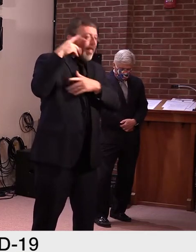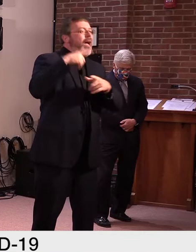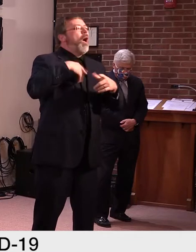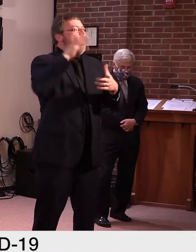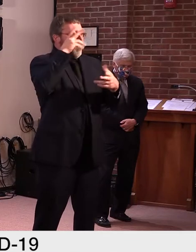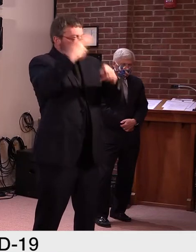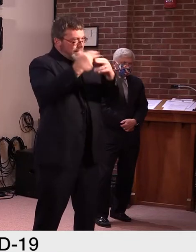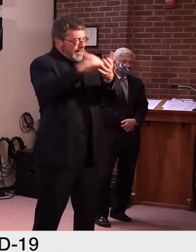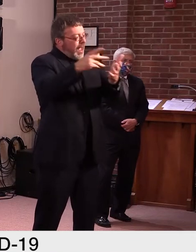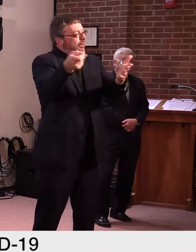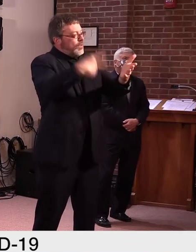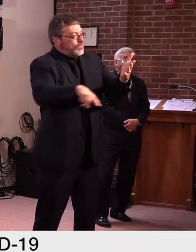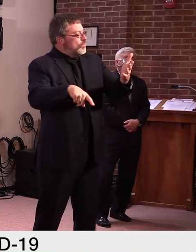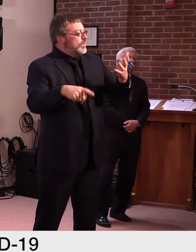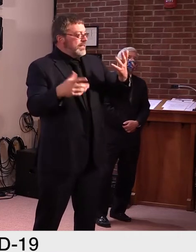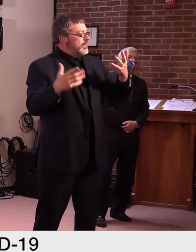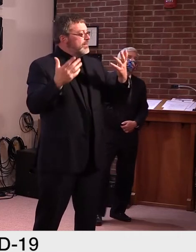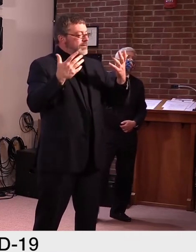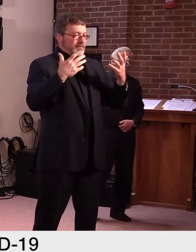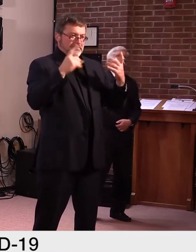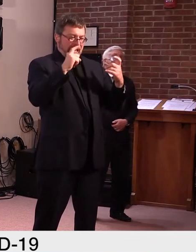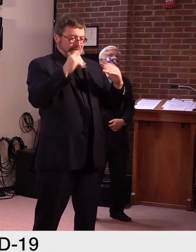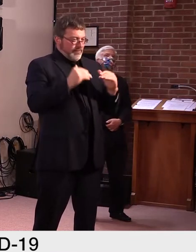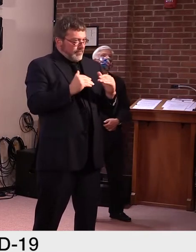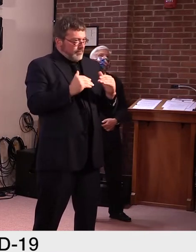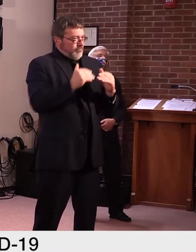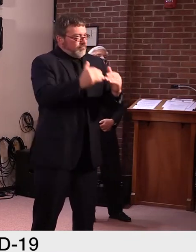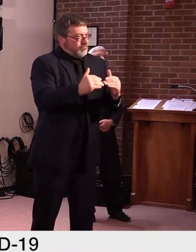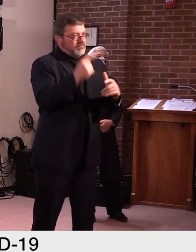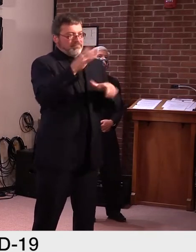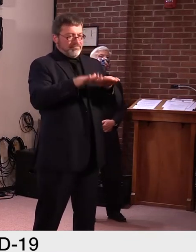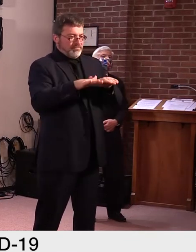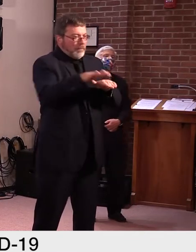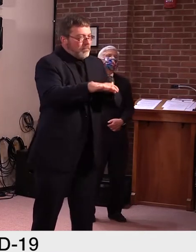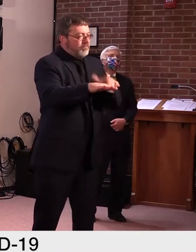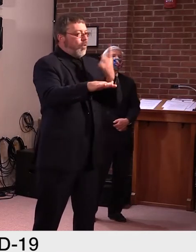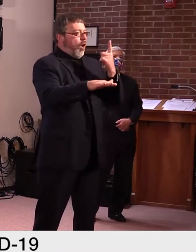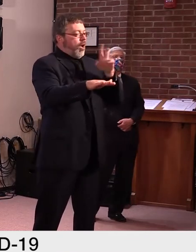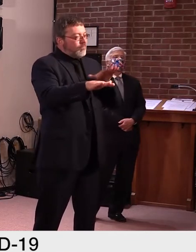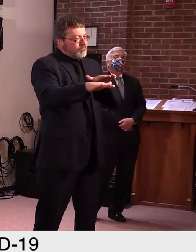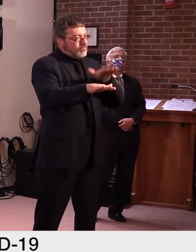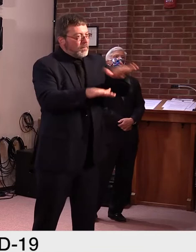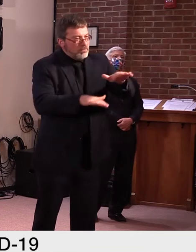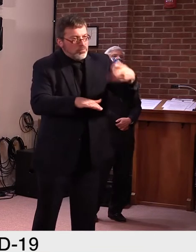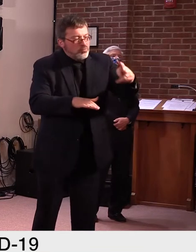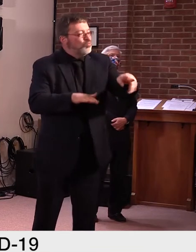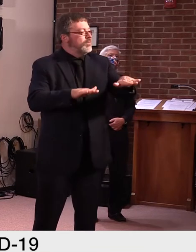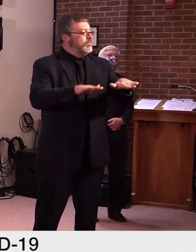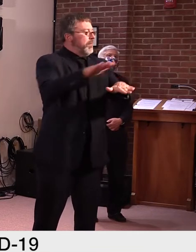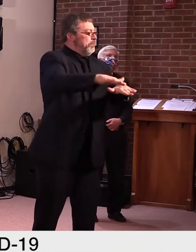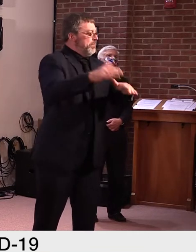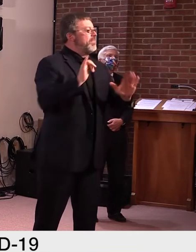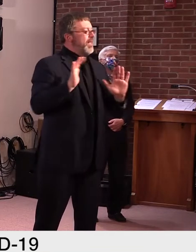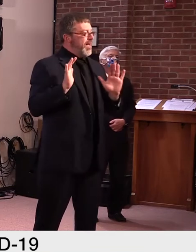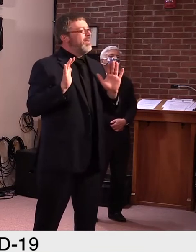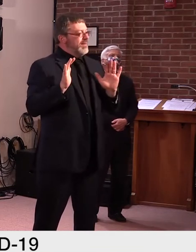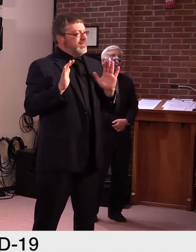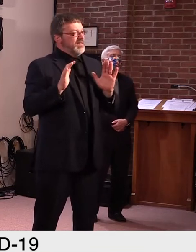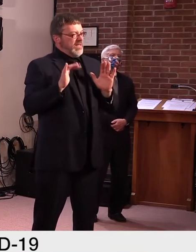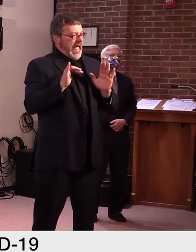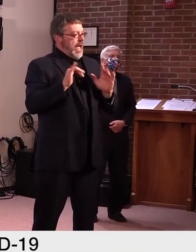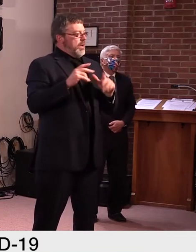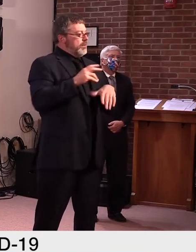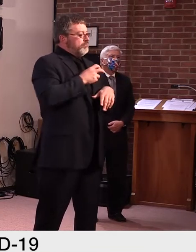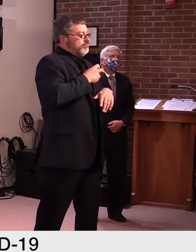transition. Um, so folks will have a week to plan. I mean, it also is important to note that that transition, we call step two to step three,